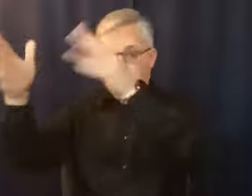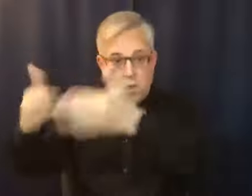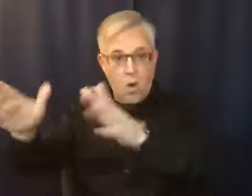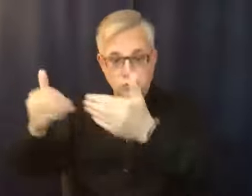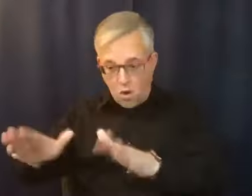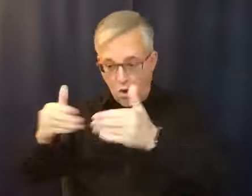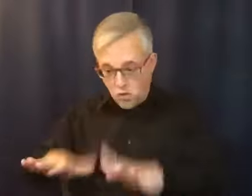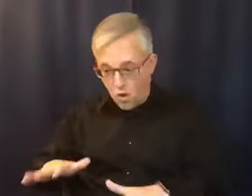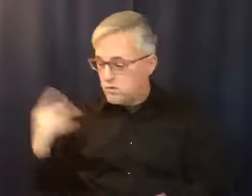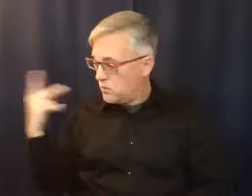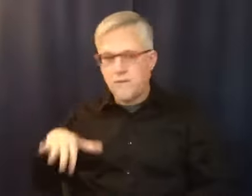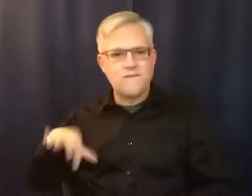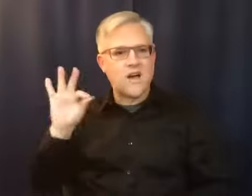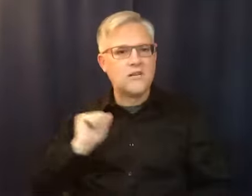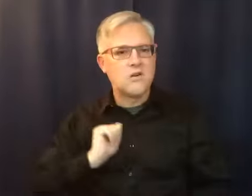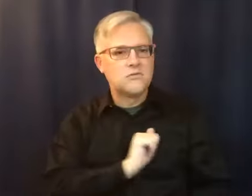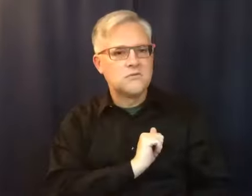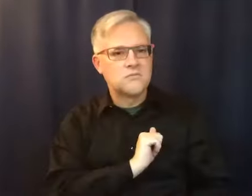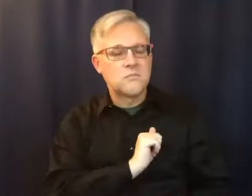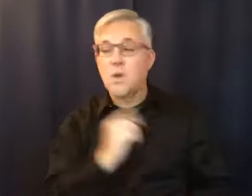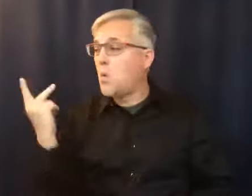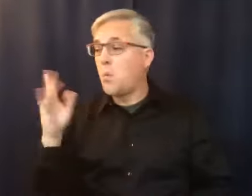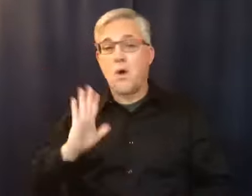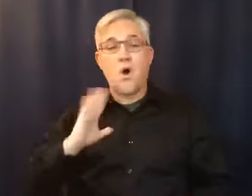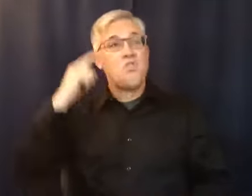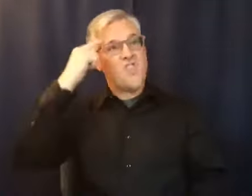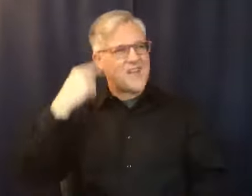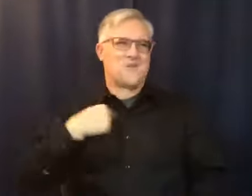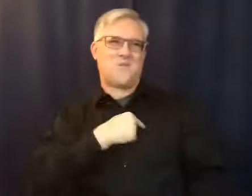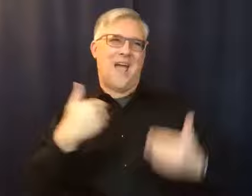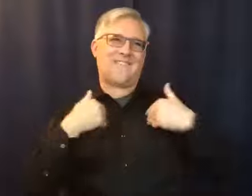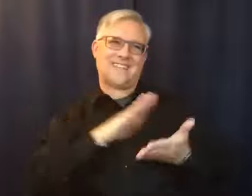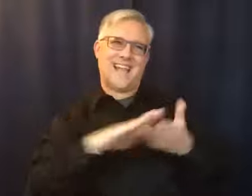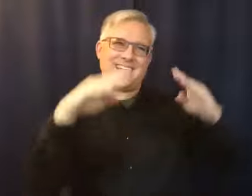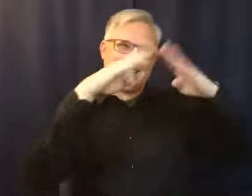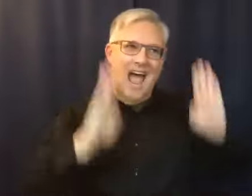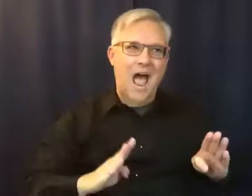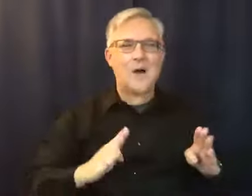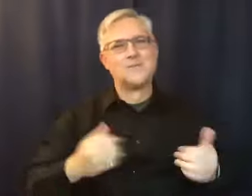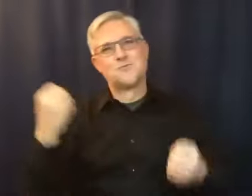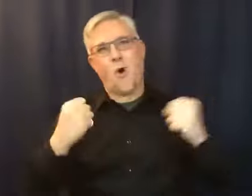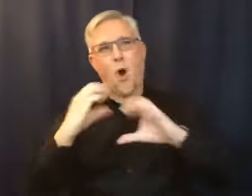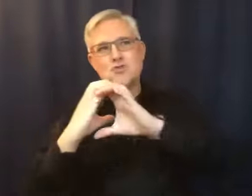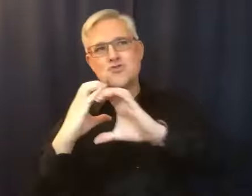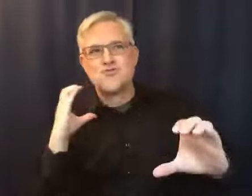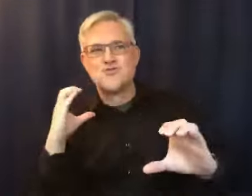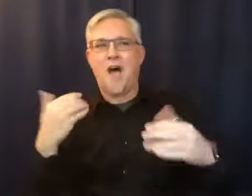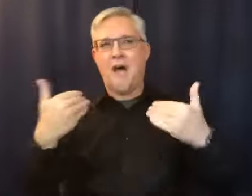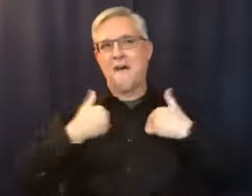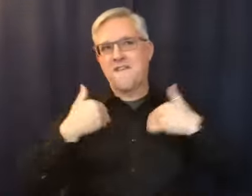that we were doing better because we had a nice house and we had a big car or we had this. We now had good looking clothes.